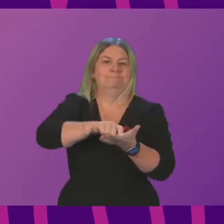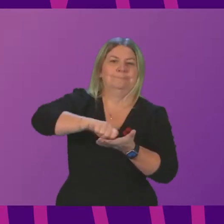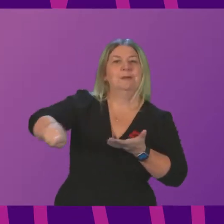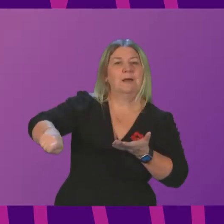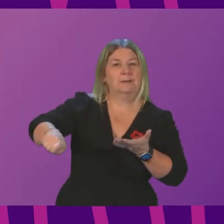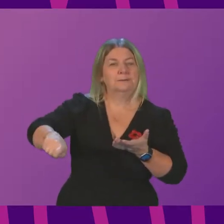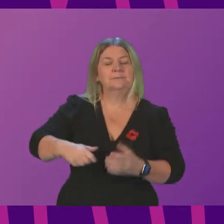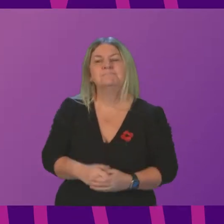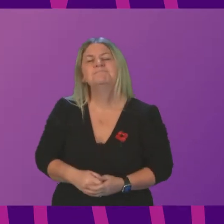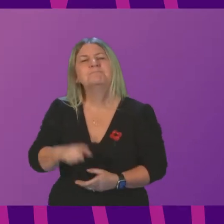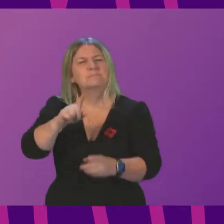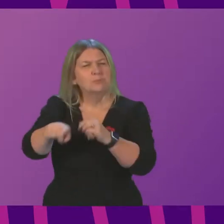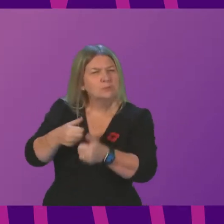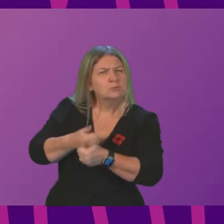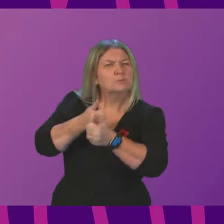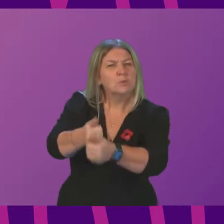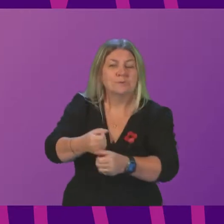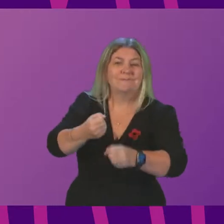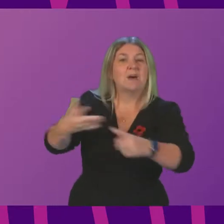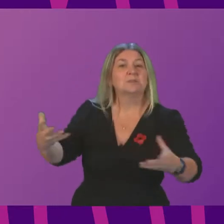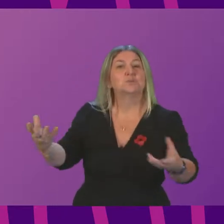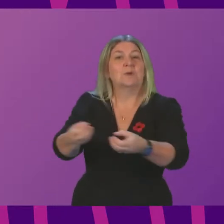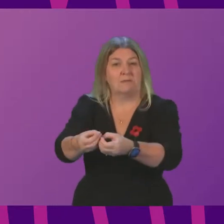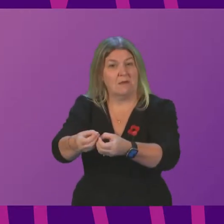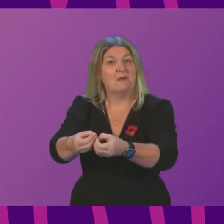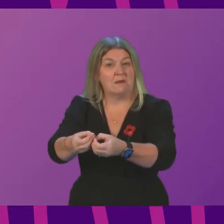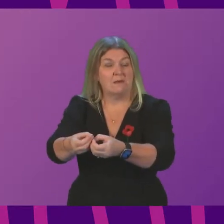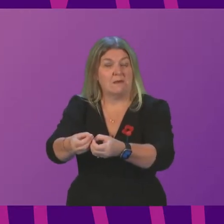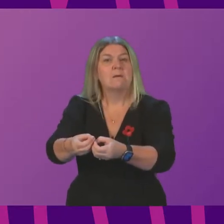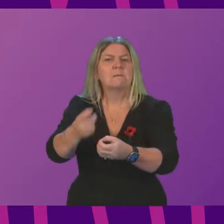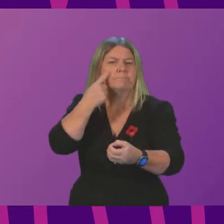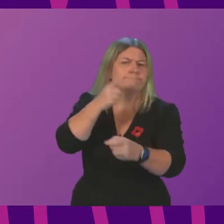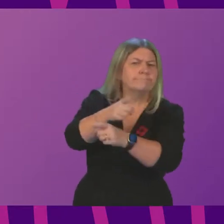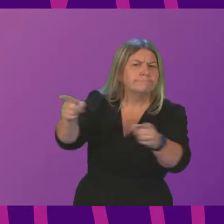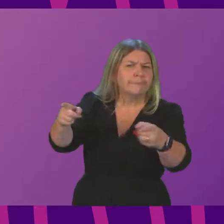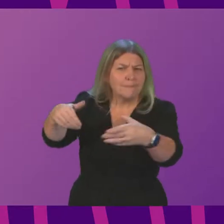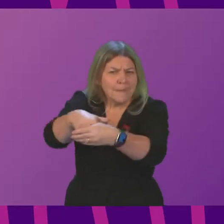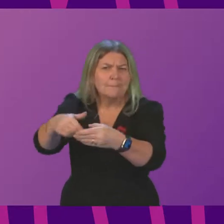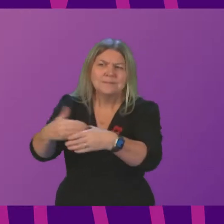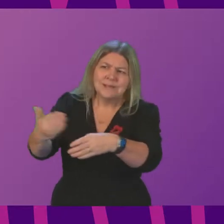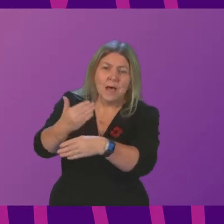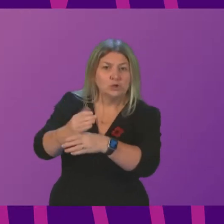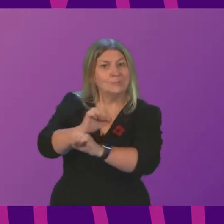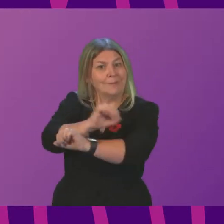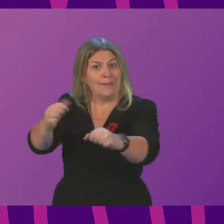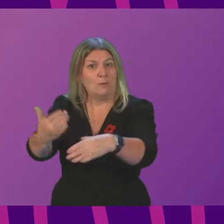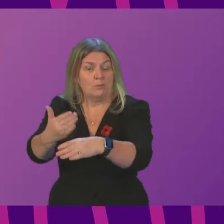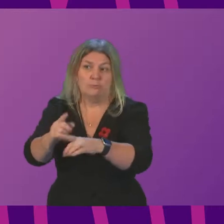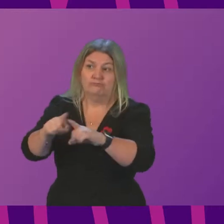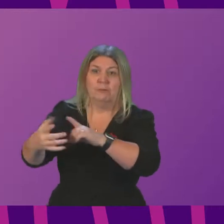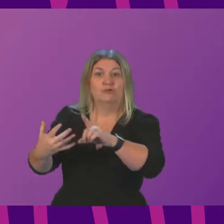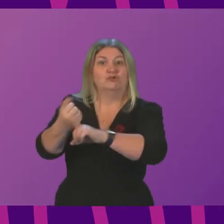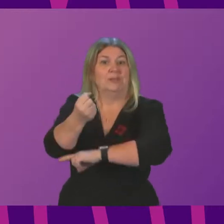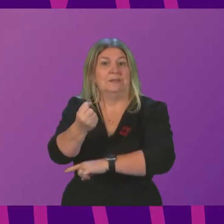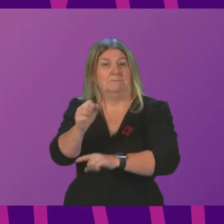Further Faster Together statement outlining the actions members are already taking to meet their ambitious 2030 targets. 41 governments